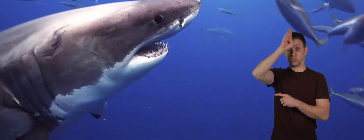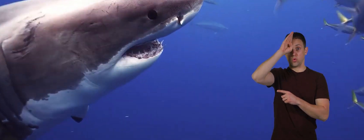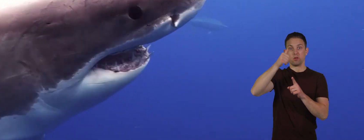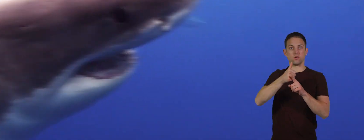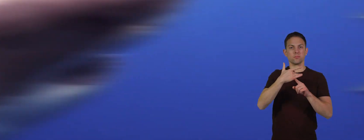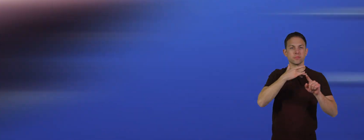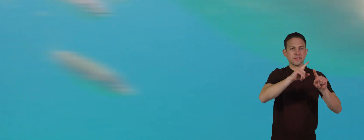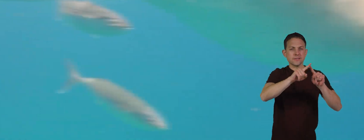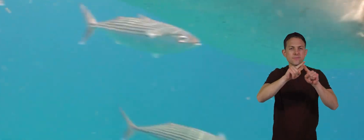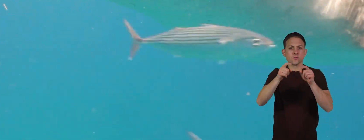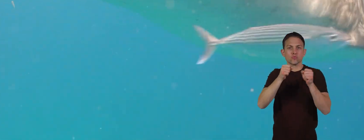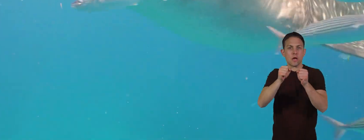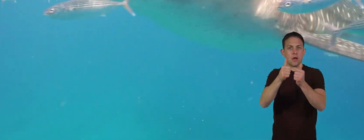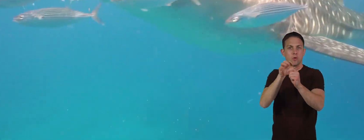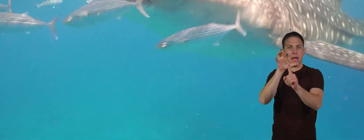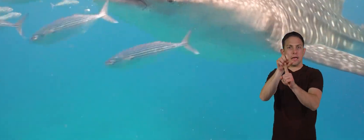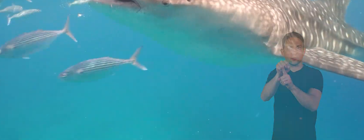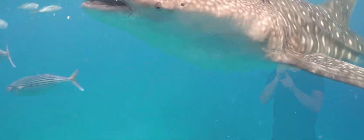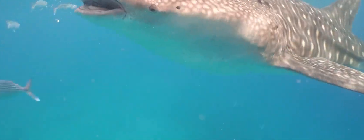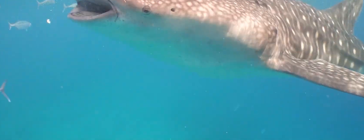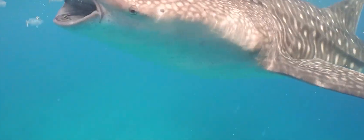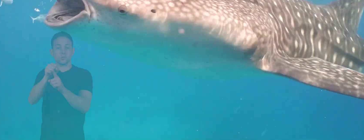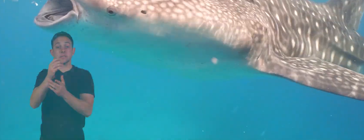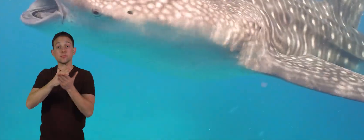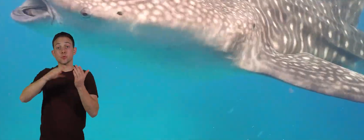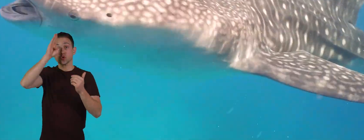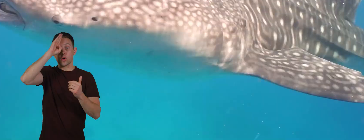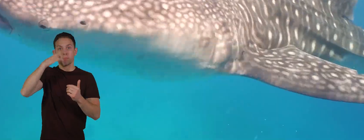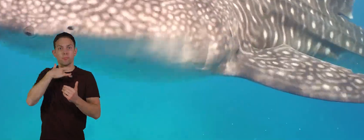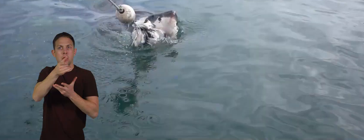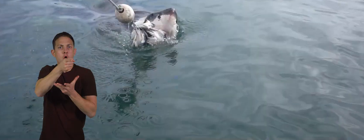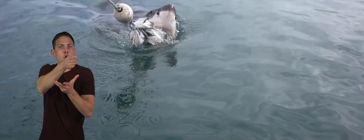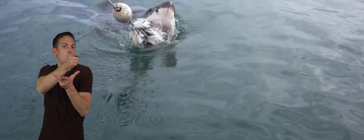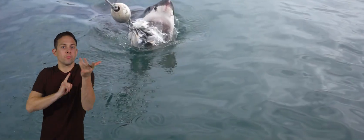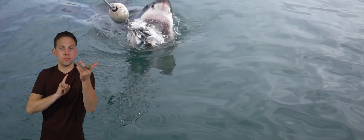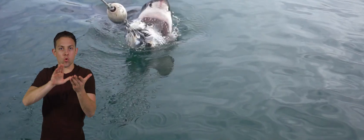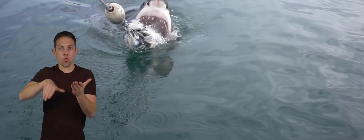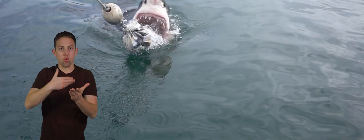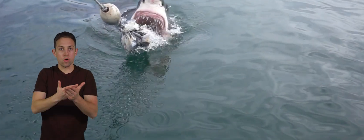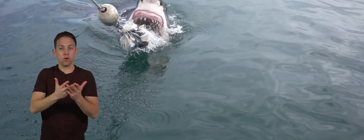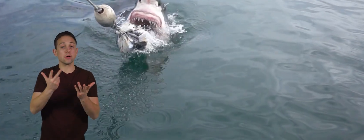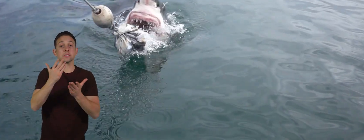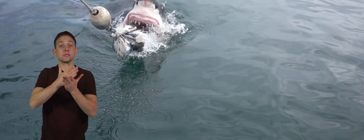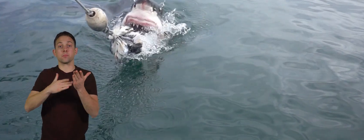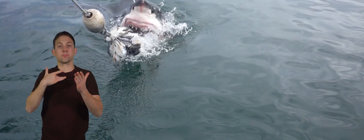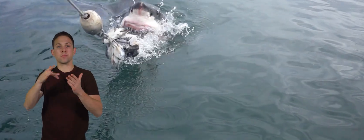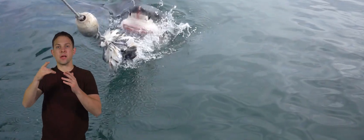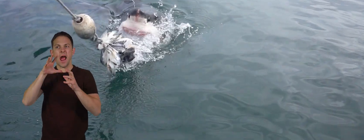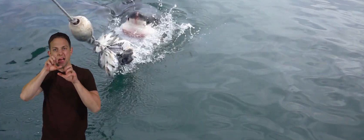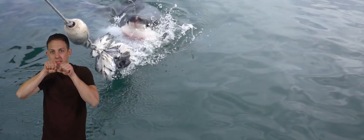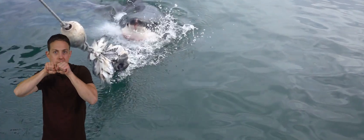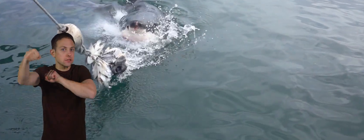prey. Some shark species swallow their prey whole, and others tear off chunks in large bites.